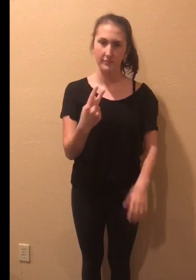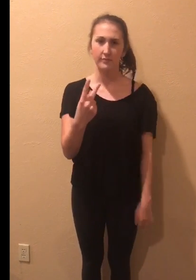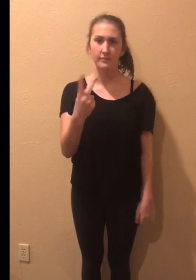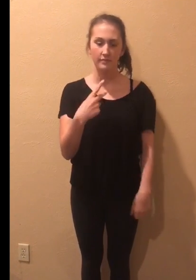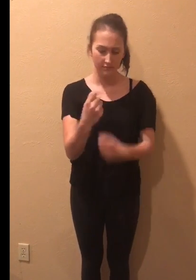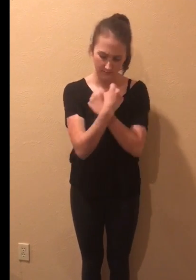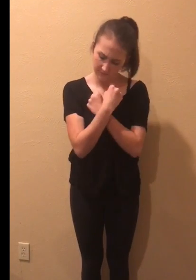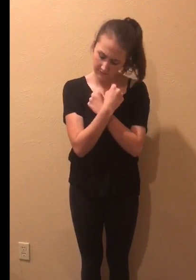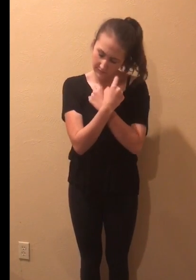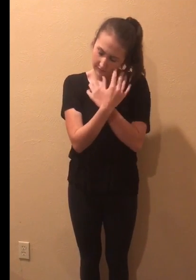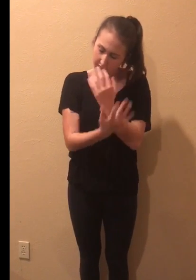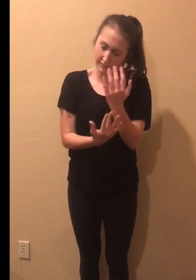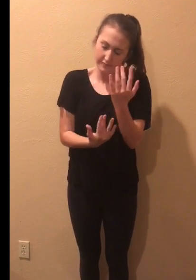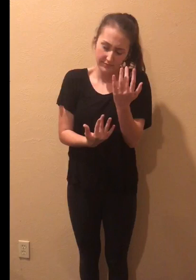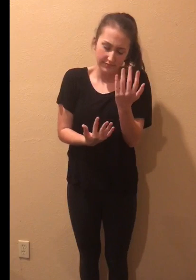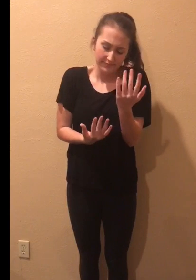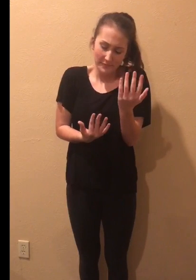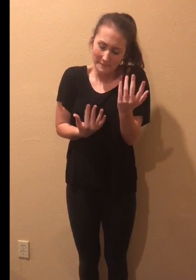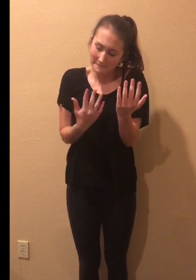I'm watching it burn